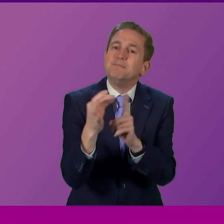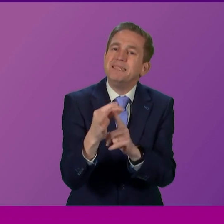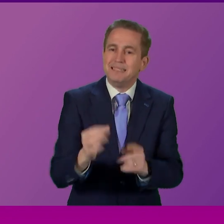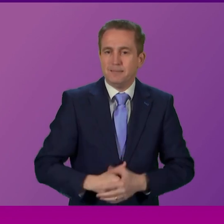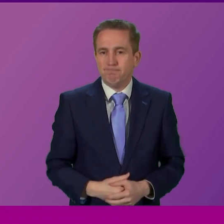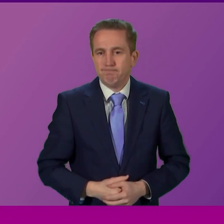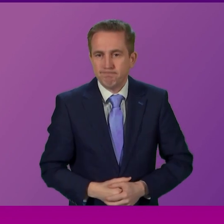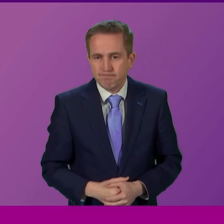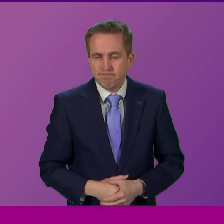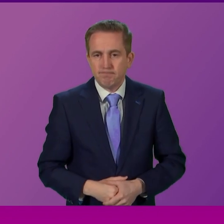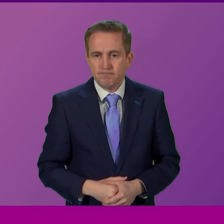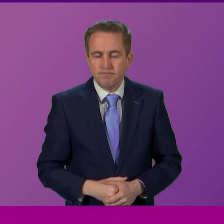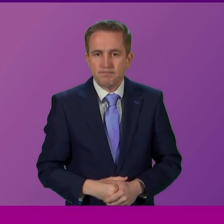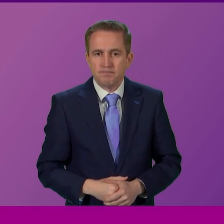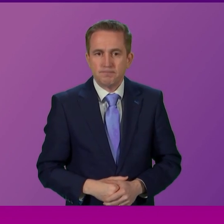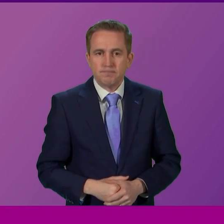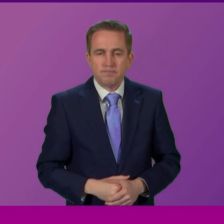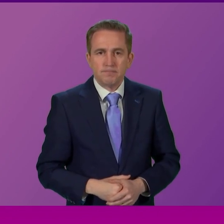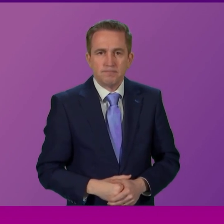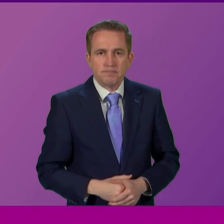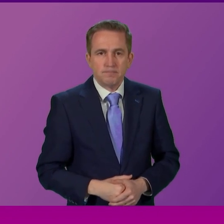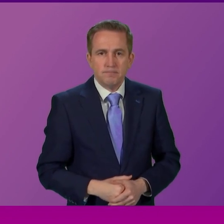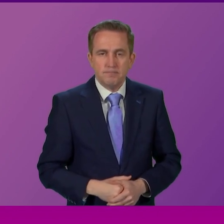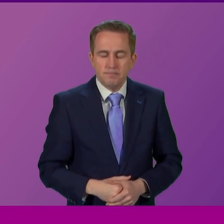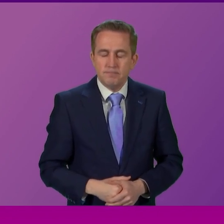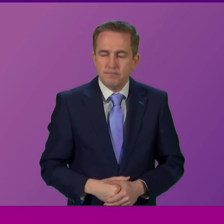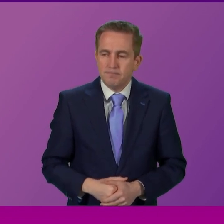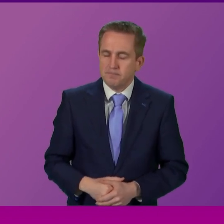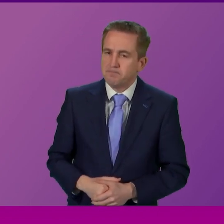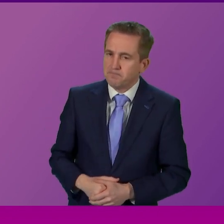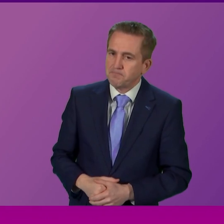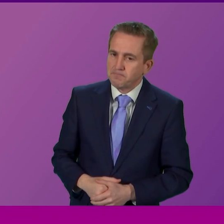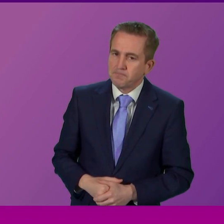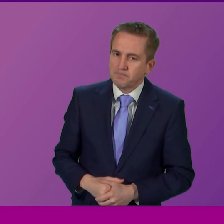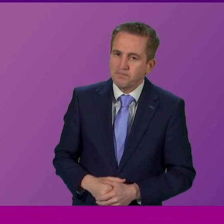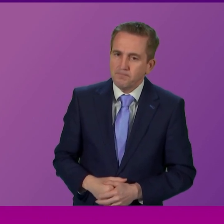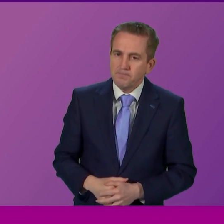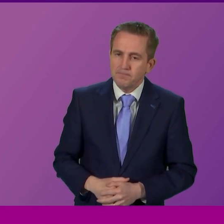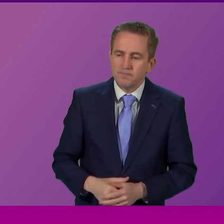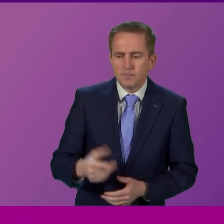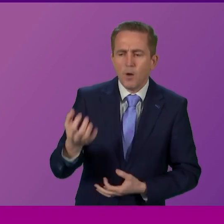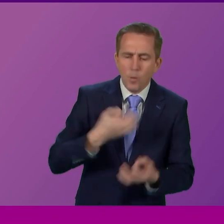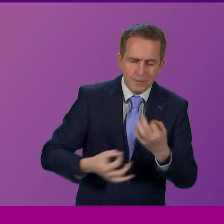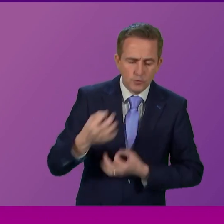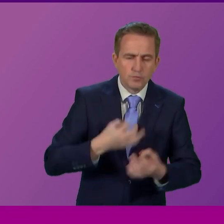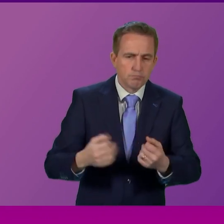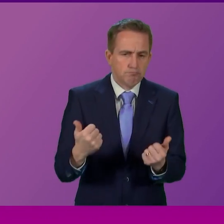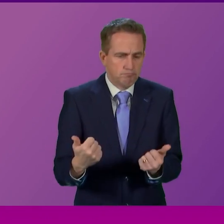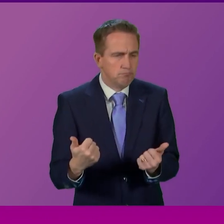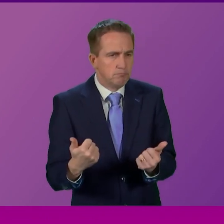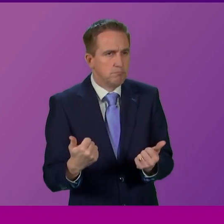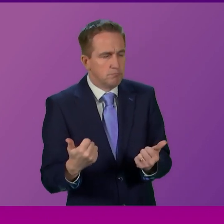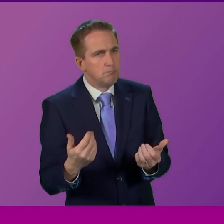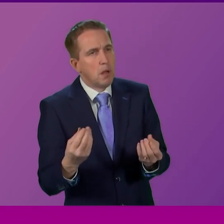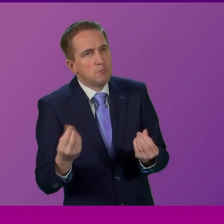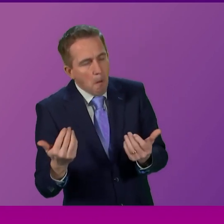I thank Paul Cain for the important questions he asks I may disagree